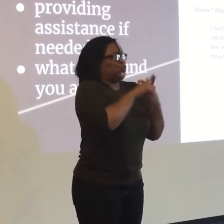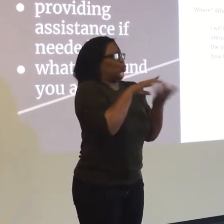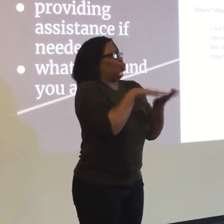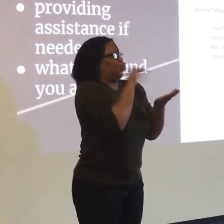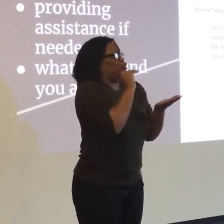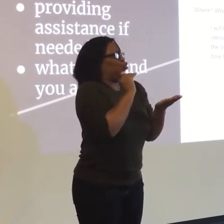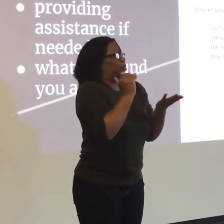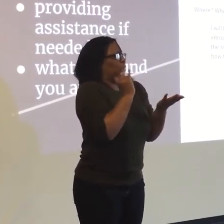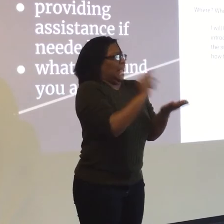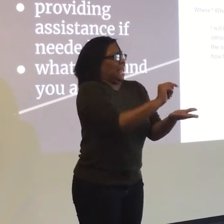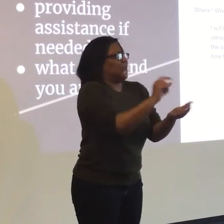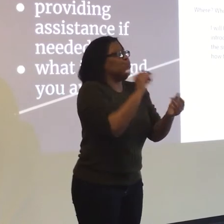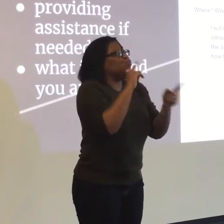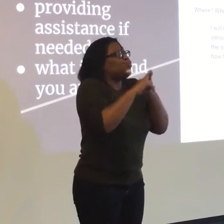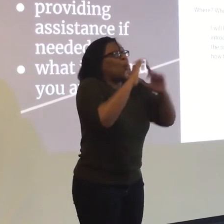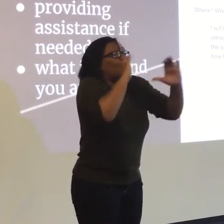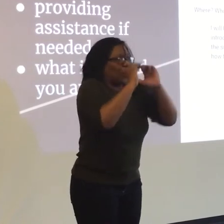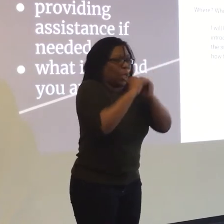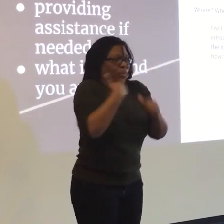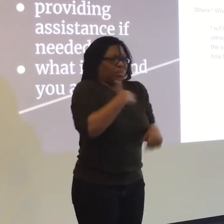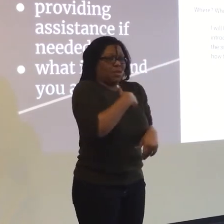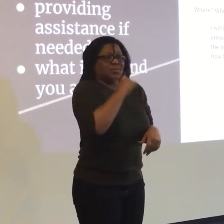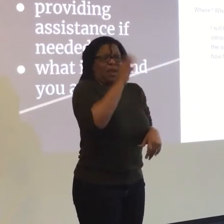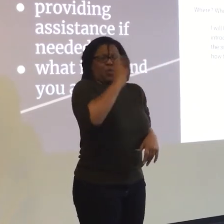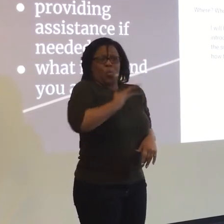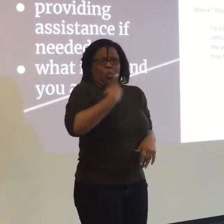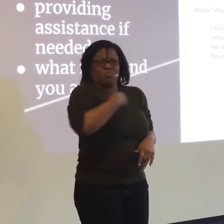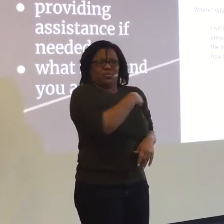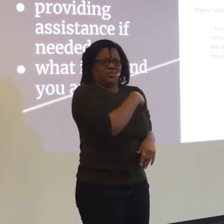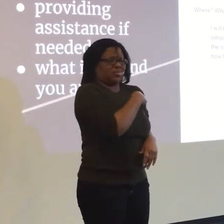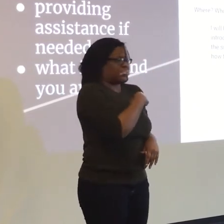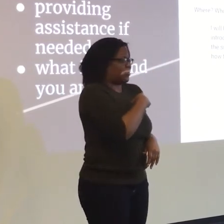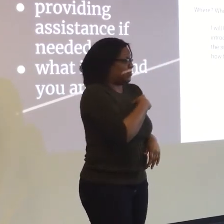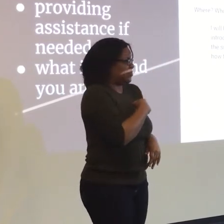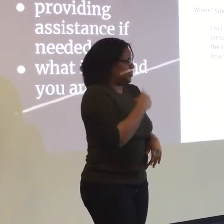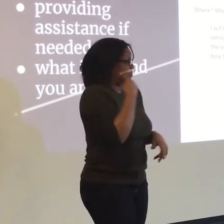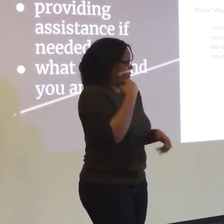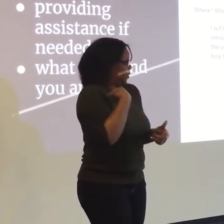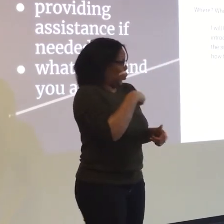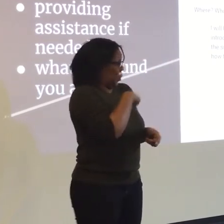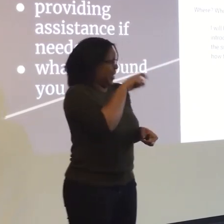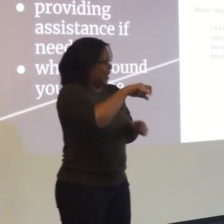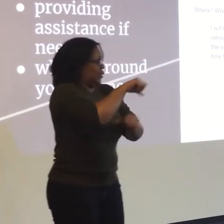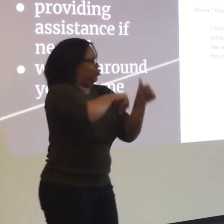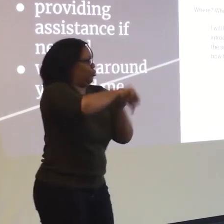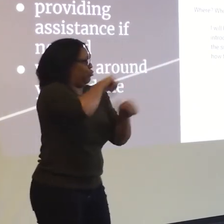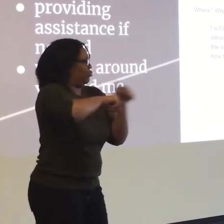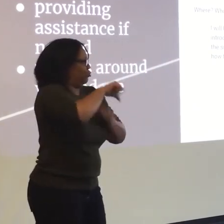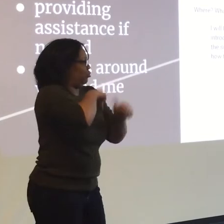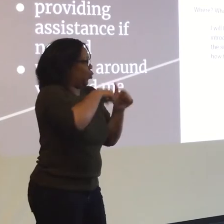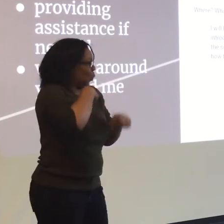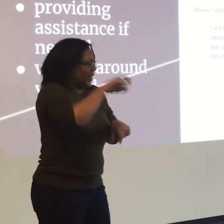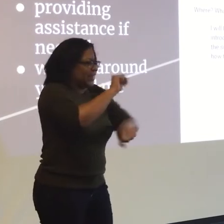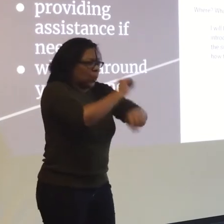Because we want you to learn it. That way you can communicate with us and we can communicate with you. We want you to know who we are.